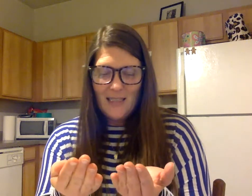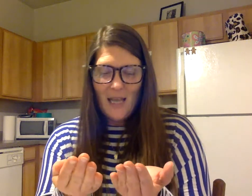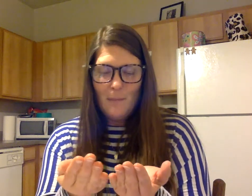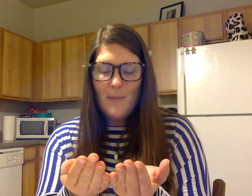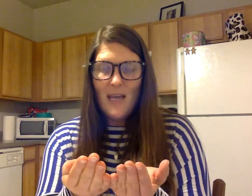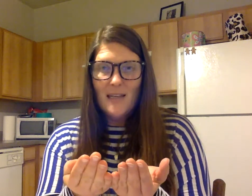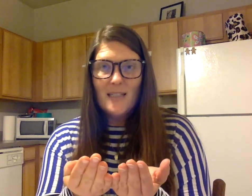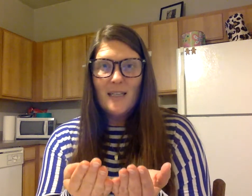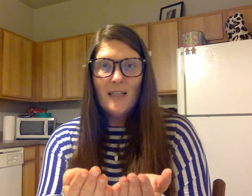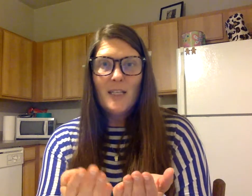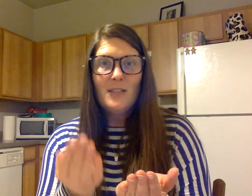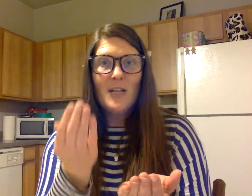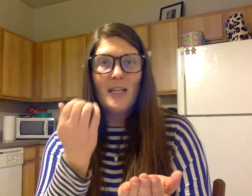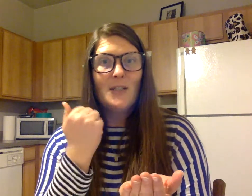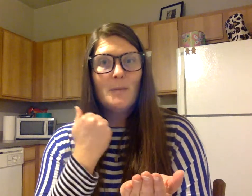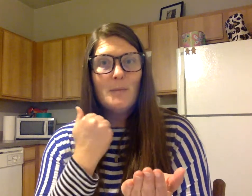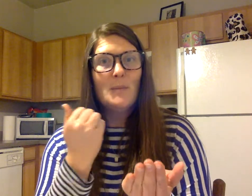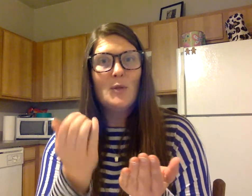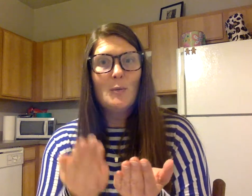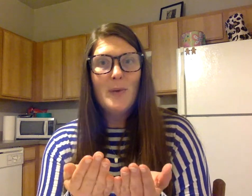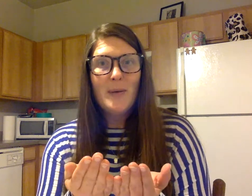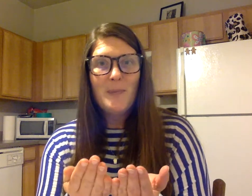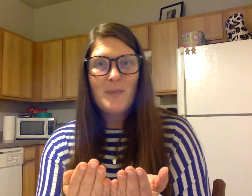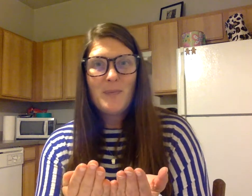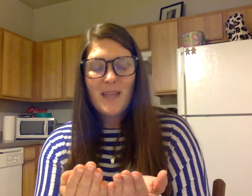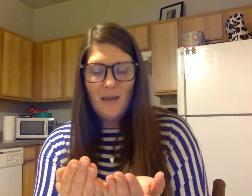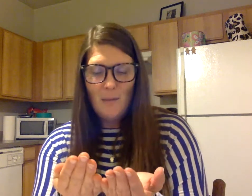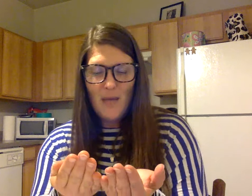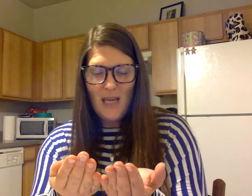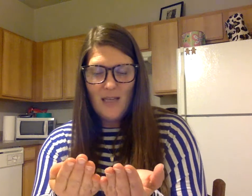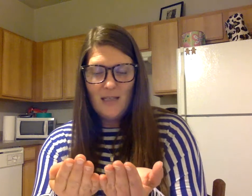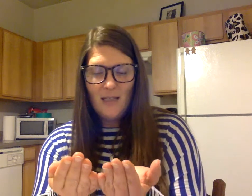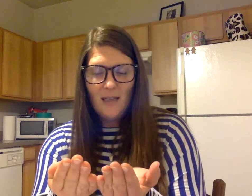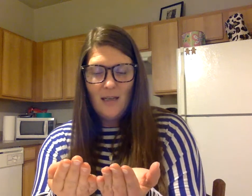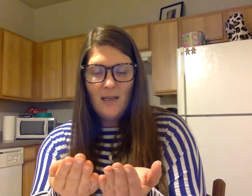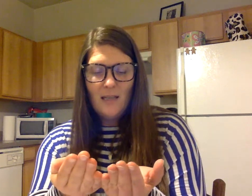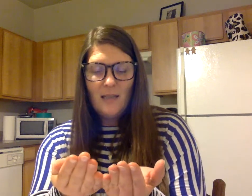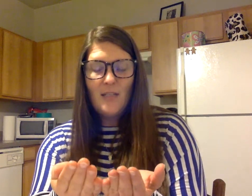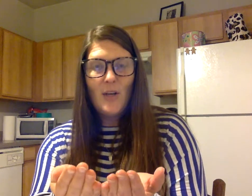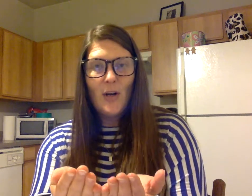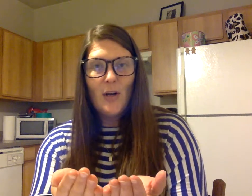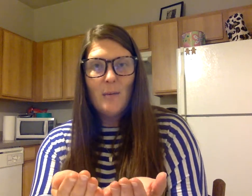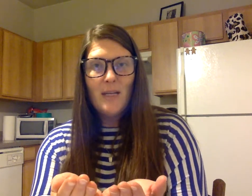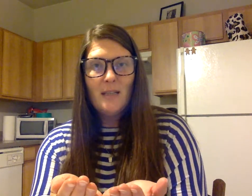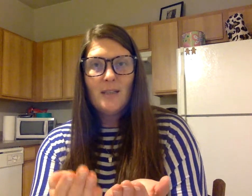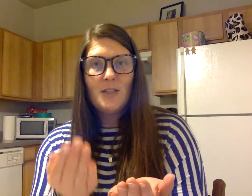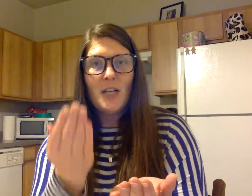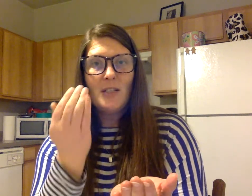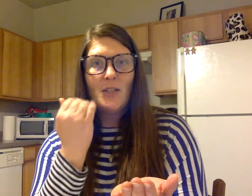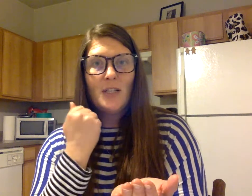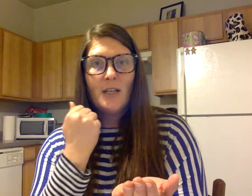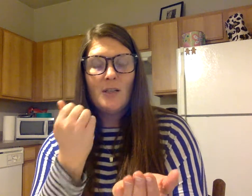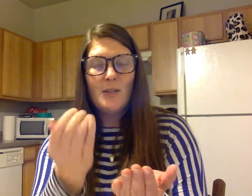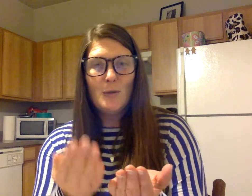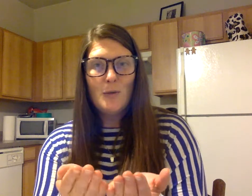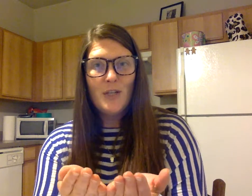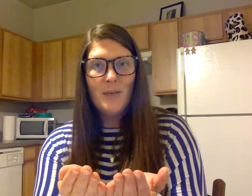Say mend. Change m to b. Bend. Say term. Change t to j.